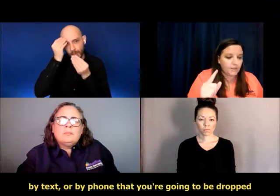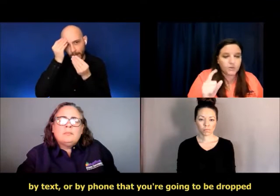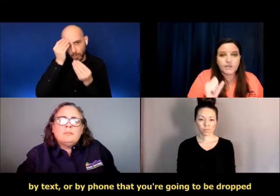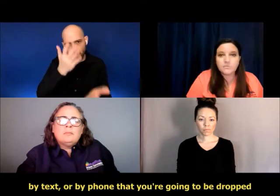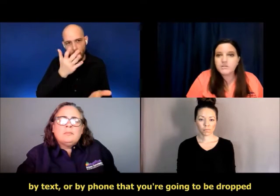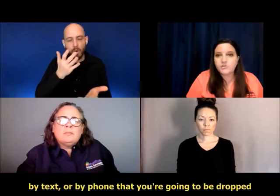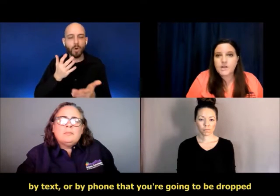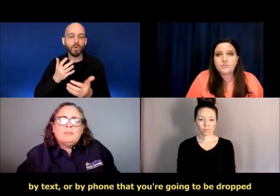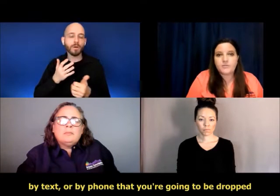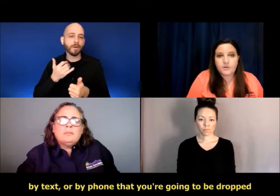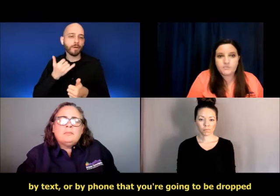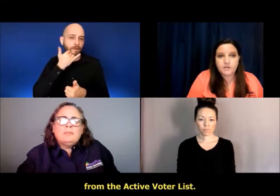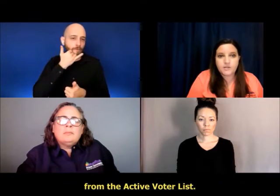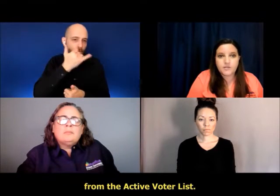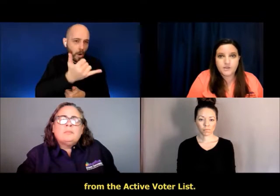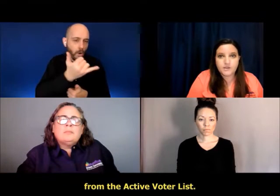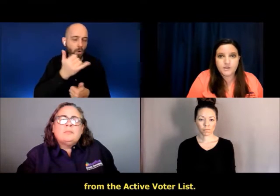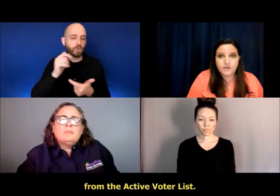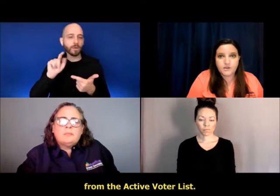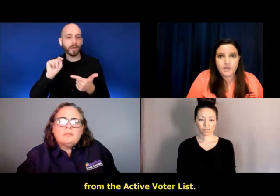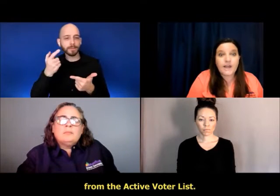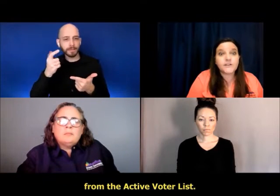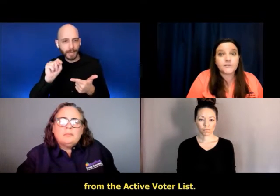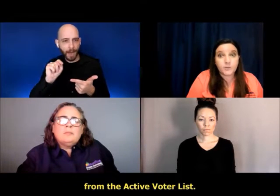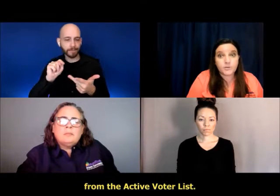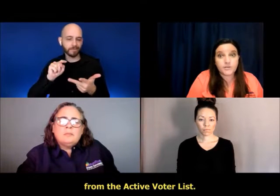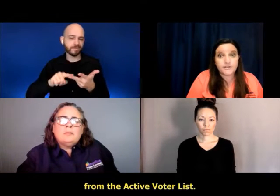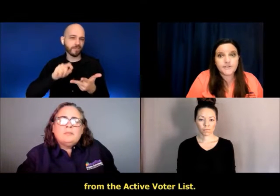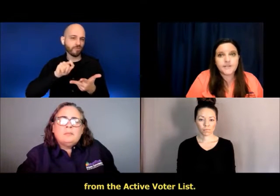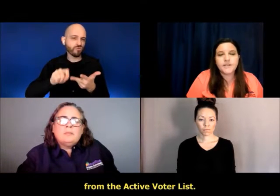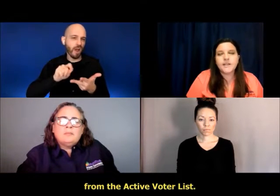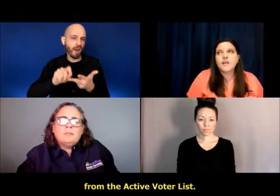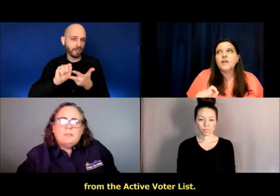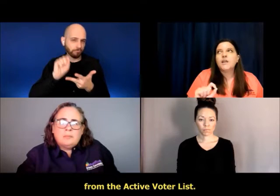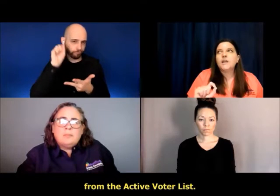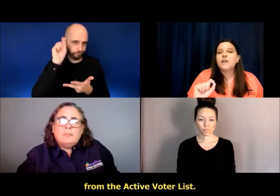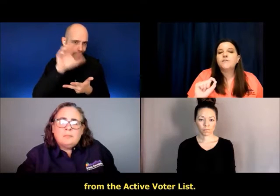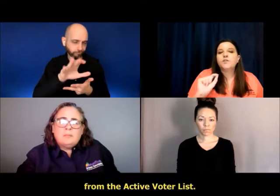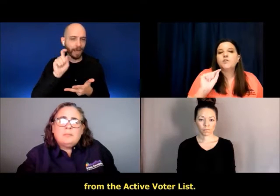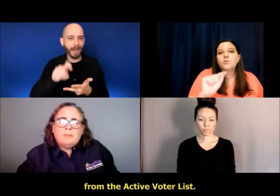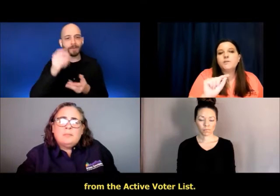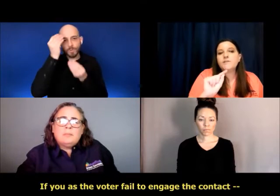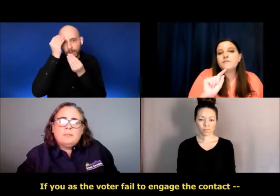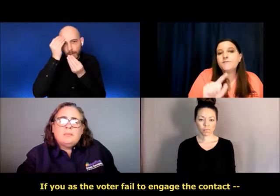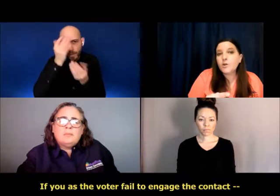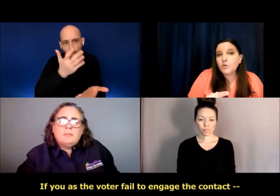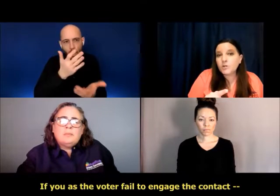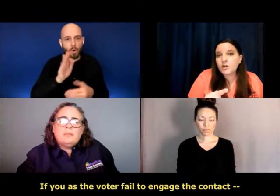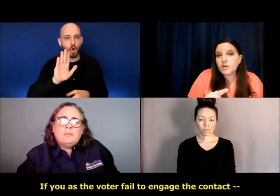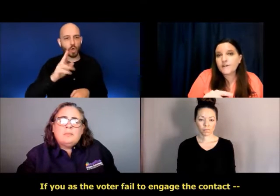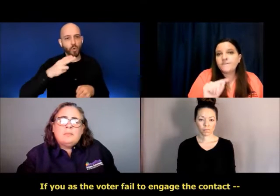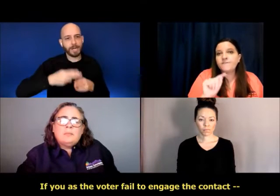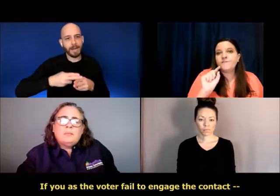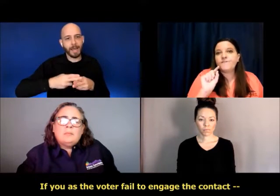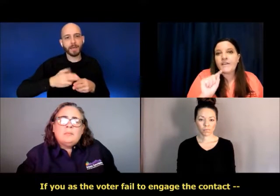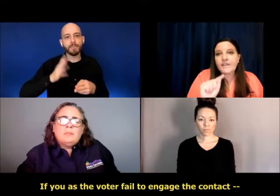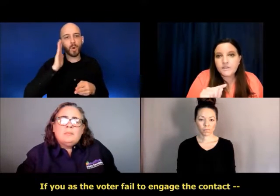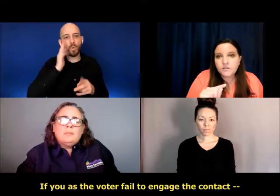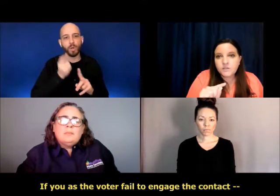that you're going to be dropped from the active voter list. If you, as the voter,